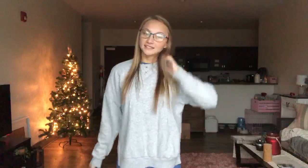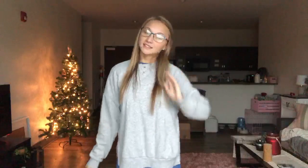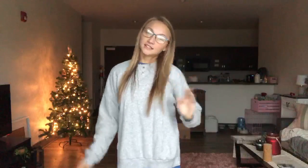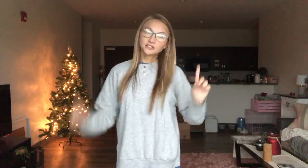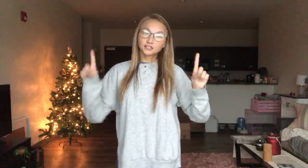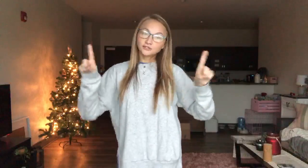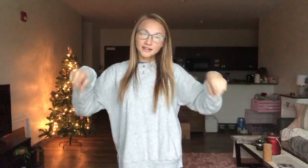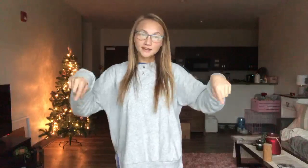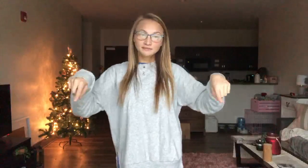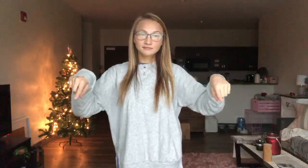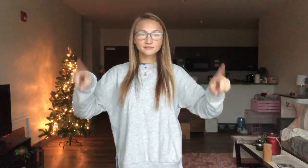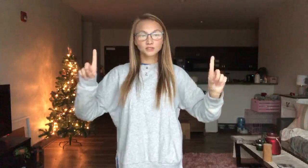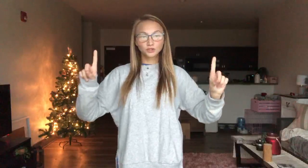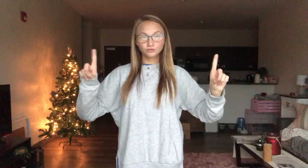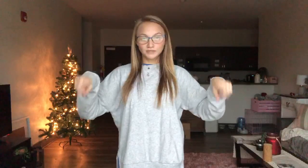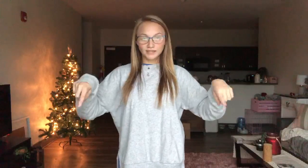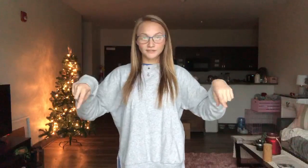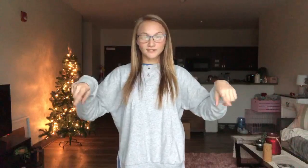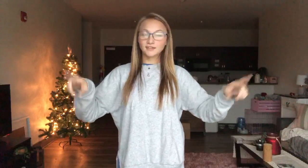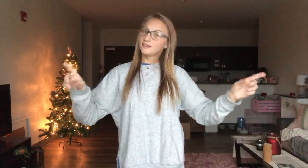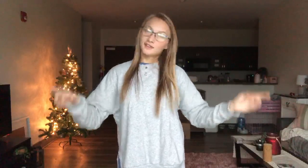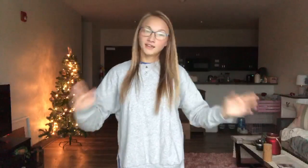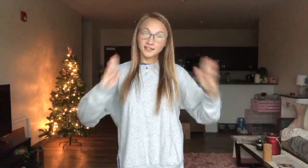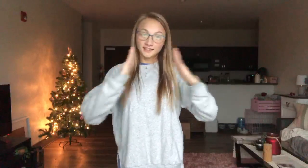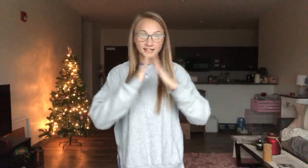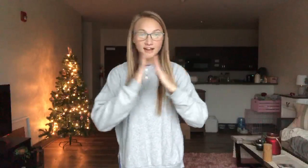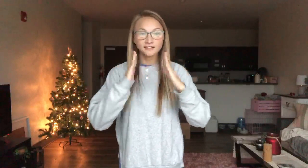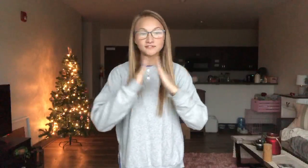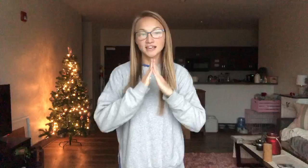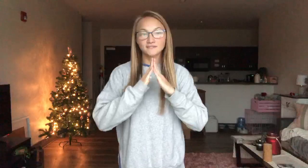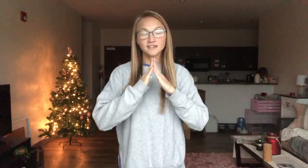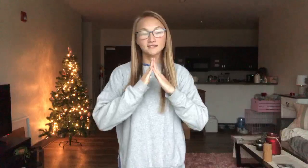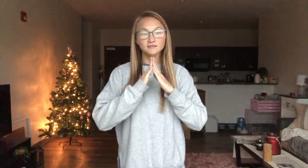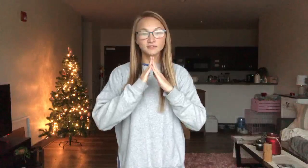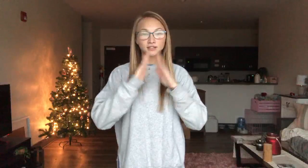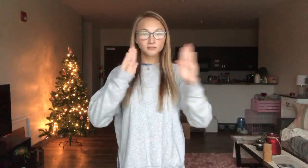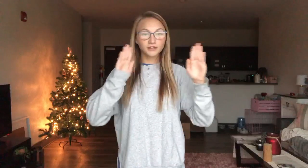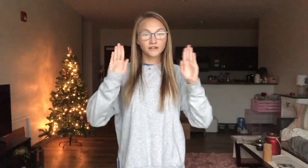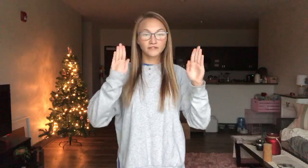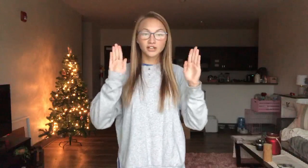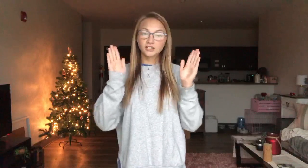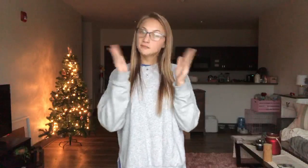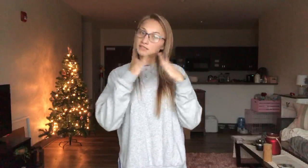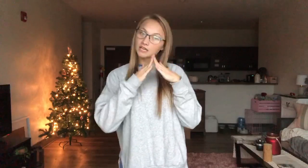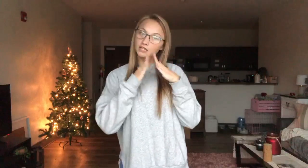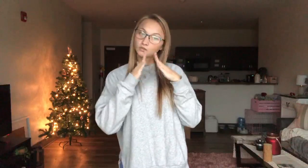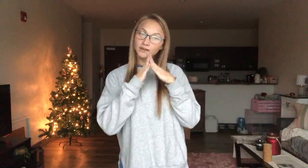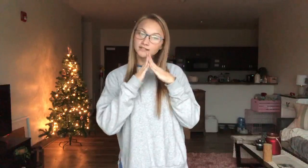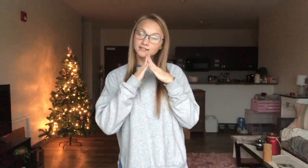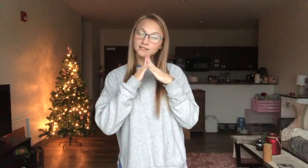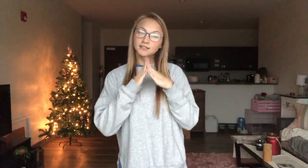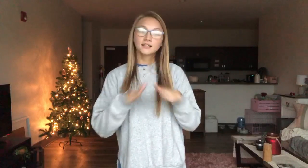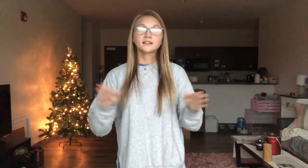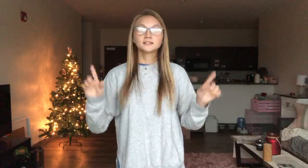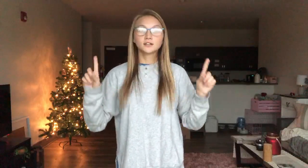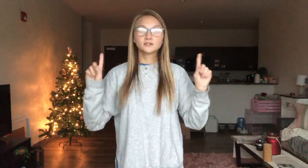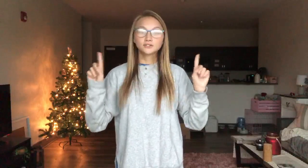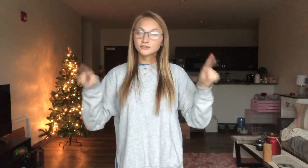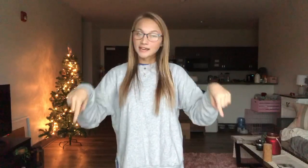today, today, in the town of David, we're going to bring our fingertips together twice. So, today,